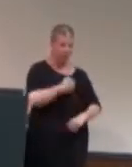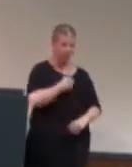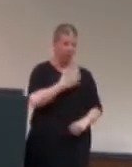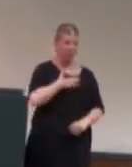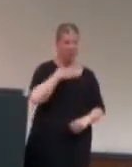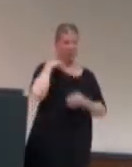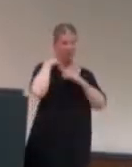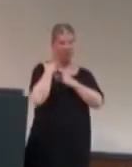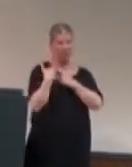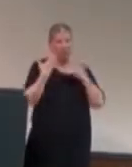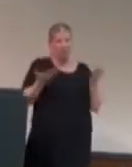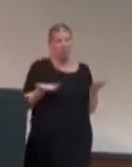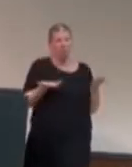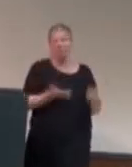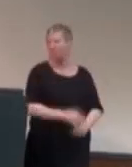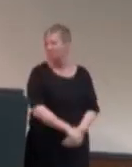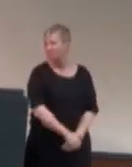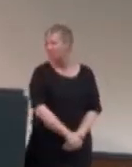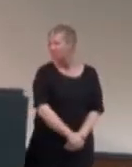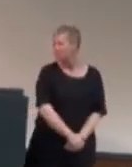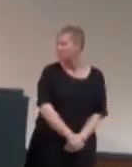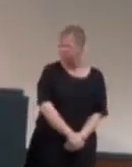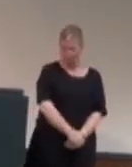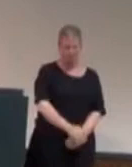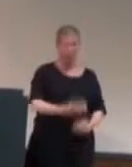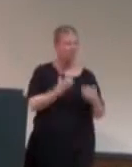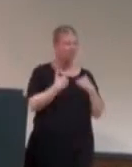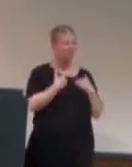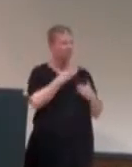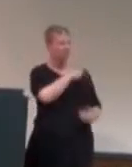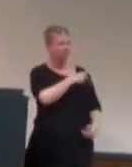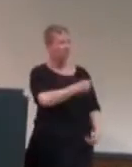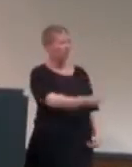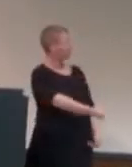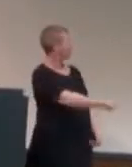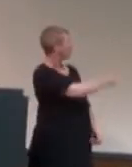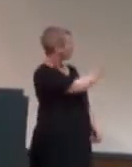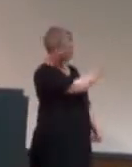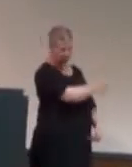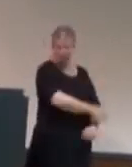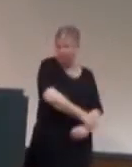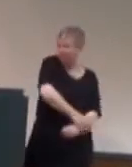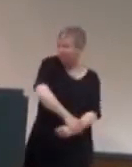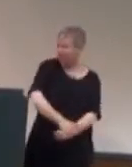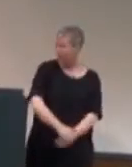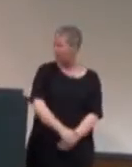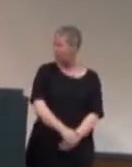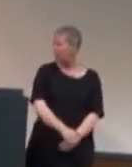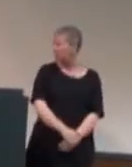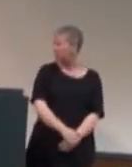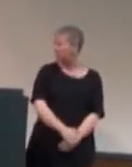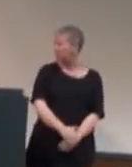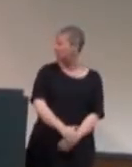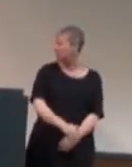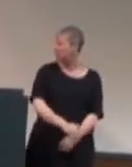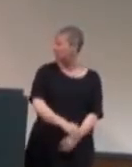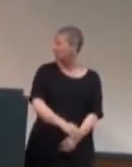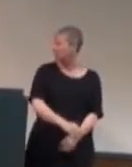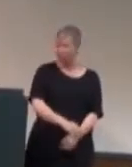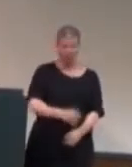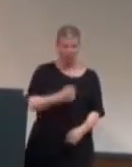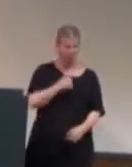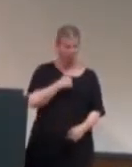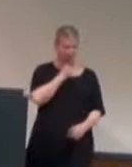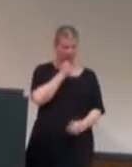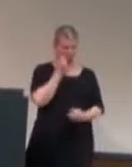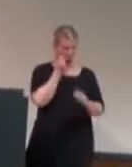yeah. Okay, so I have a PowerPoint for you today and I actually used a custom font, not expecting to use a laptop